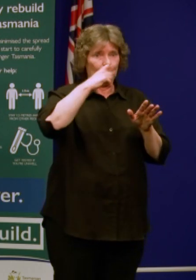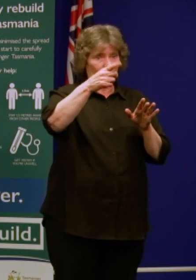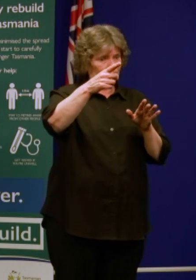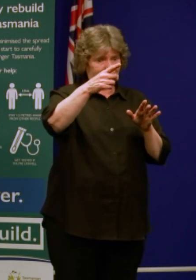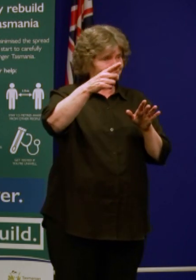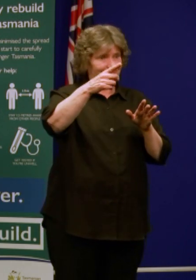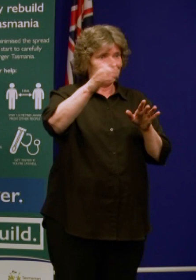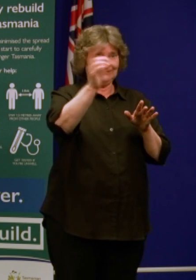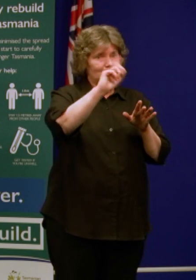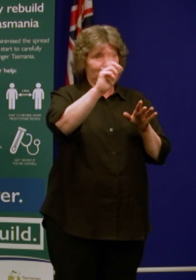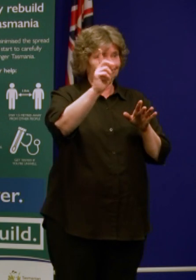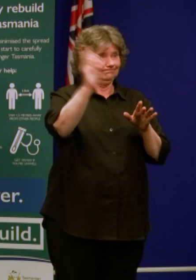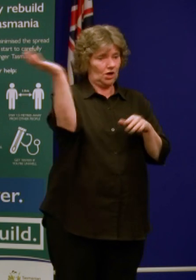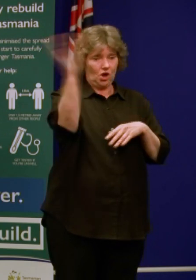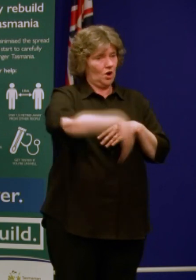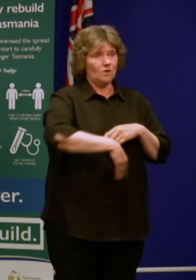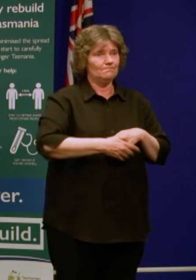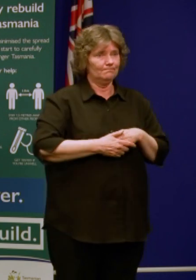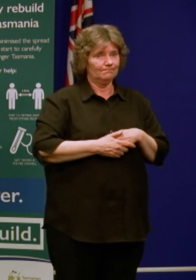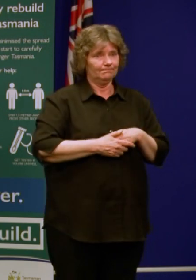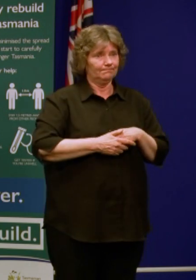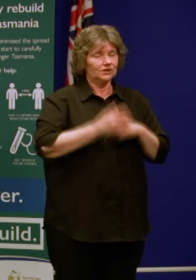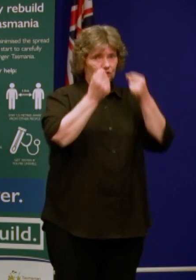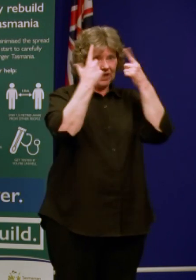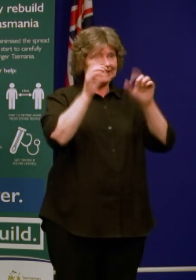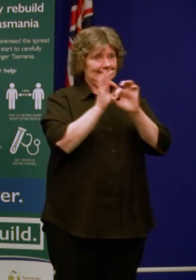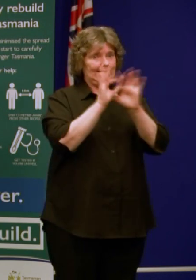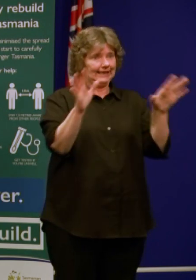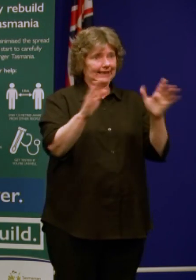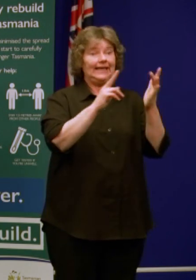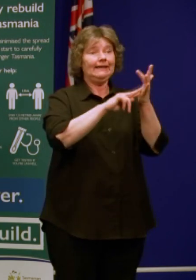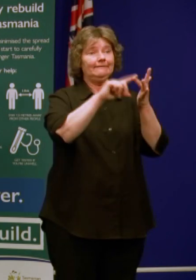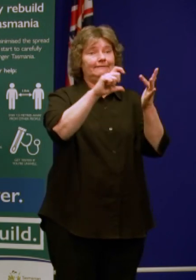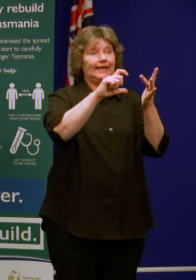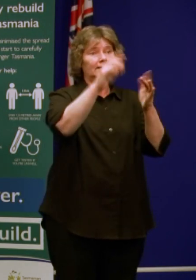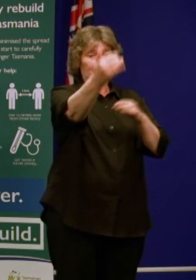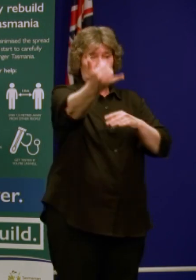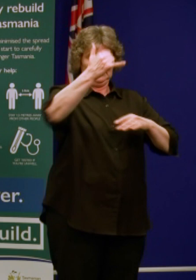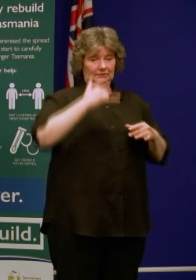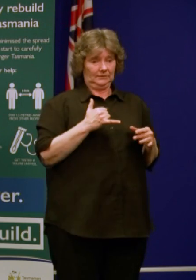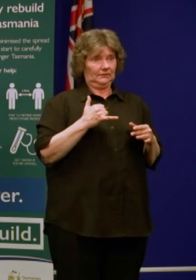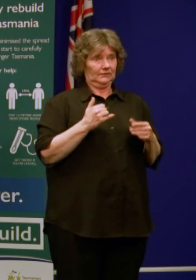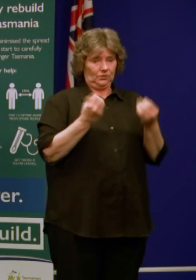want people to understand very clearly what the rules are and those steps will be put in place.